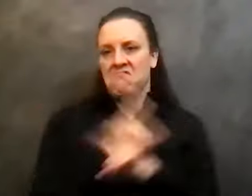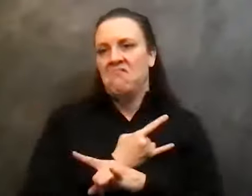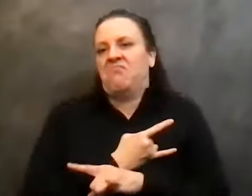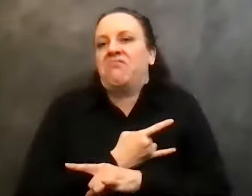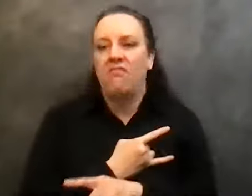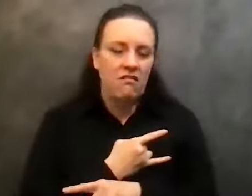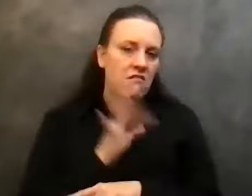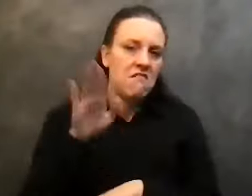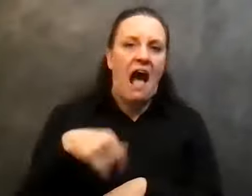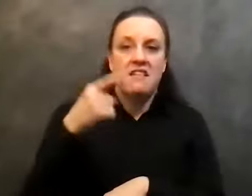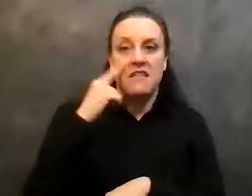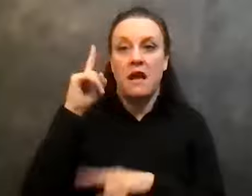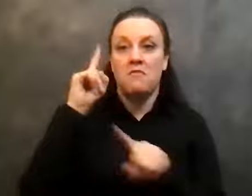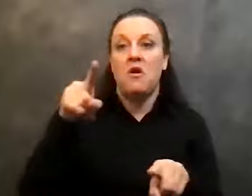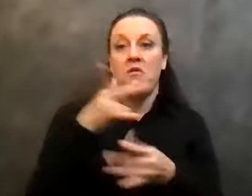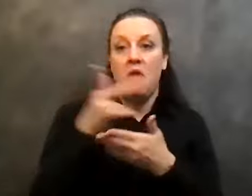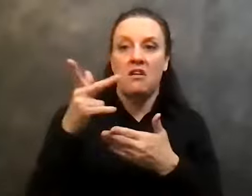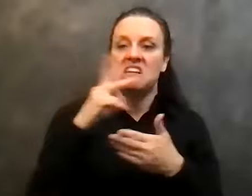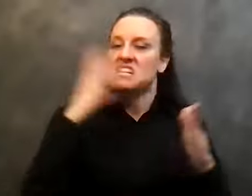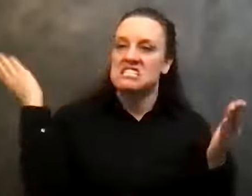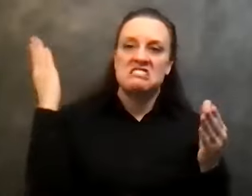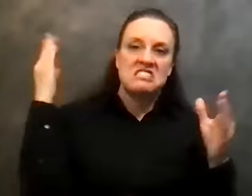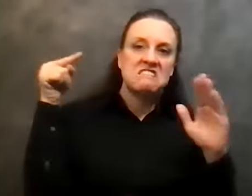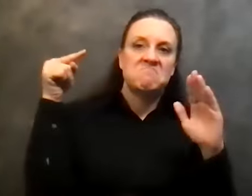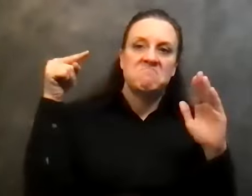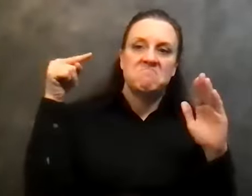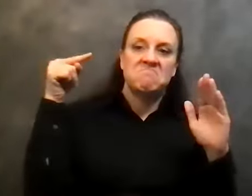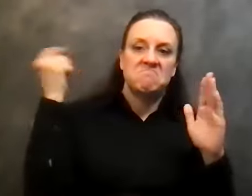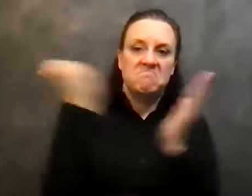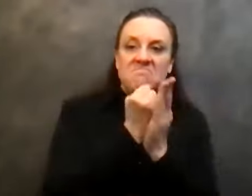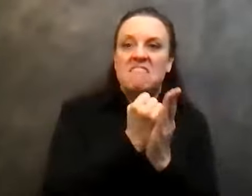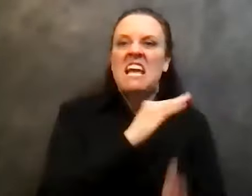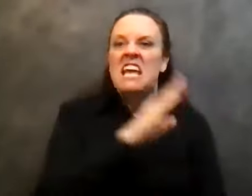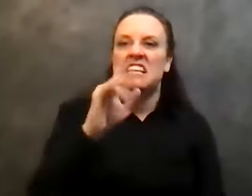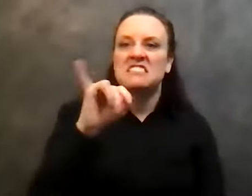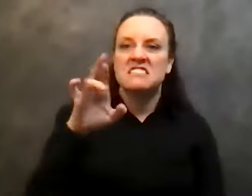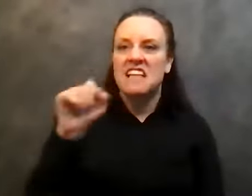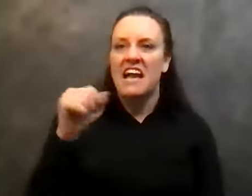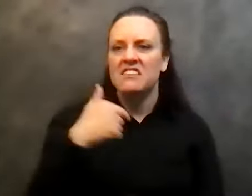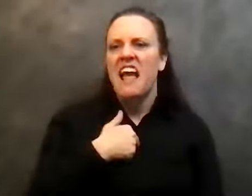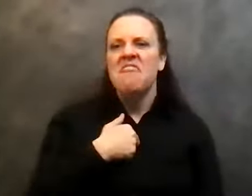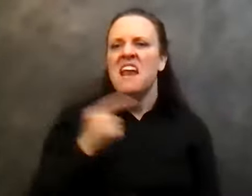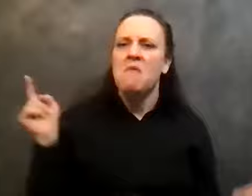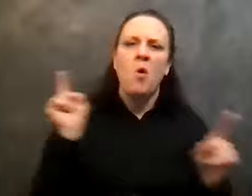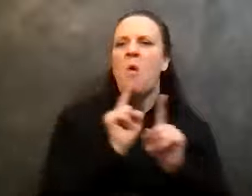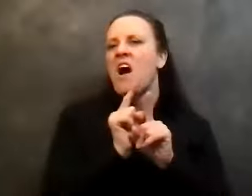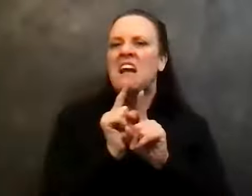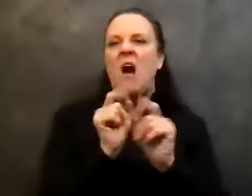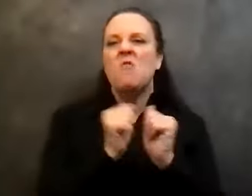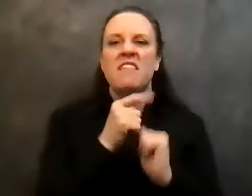I'll go out into the parking lot and slash all four of his tires. And then I'll walk out with him after the meeting just to see what gratitude really